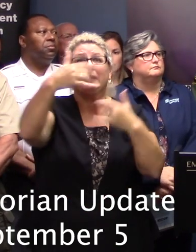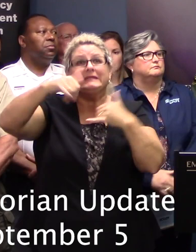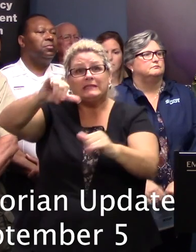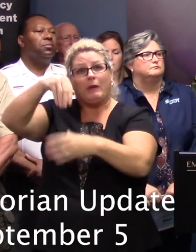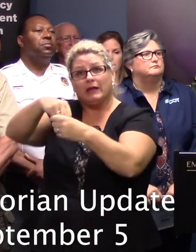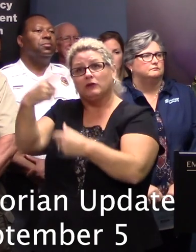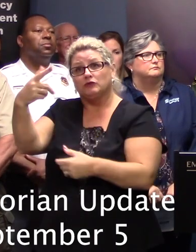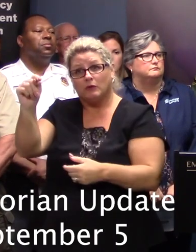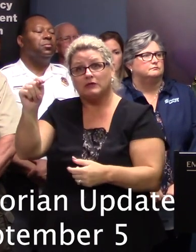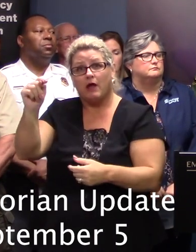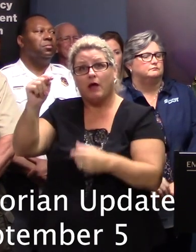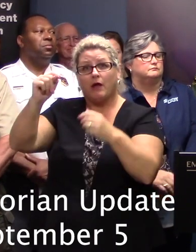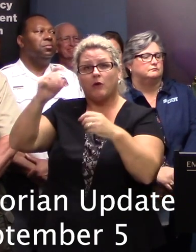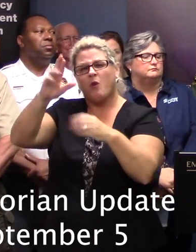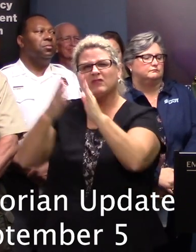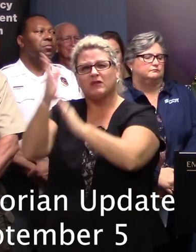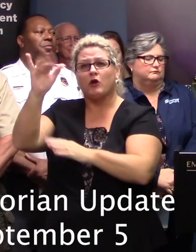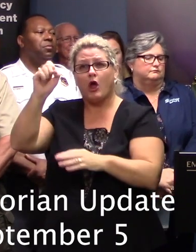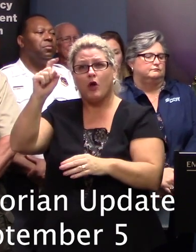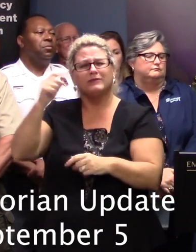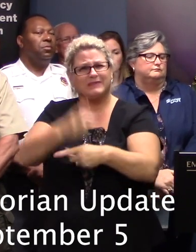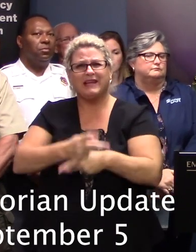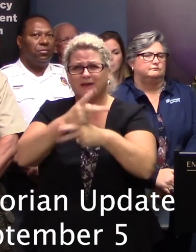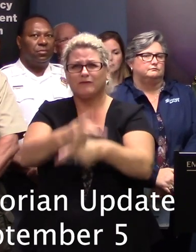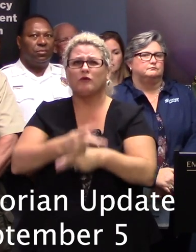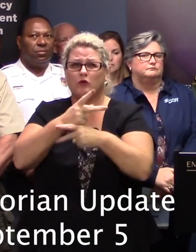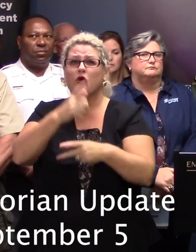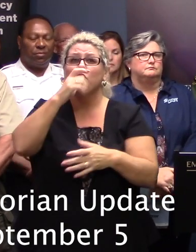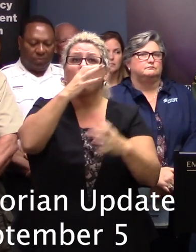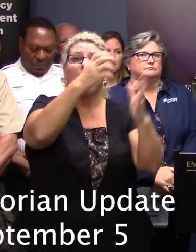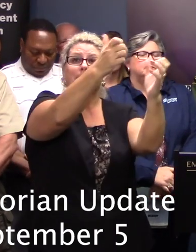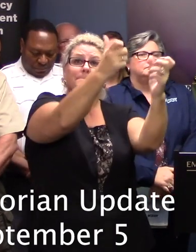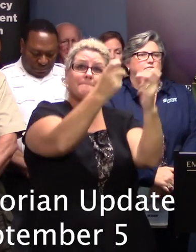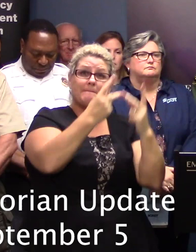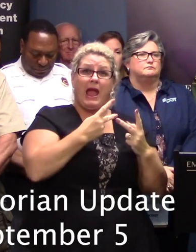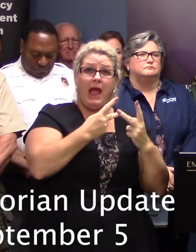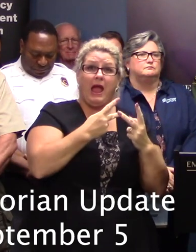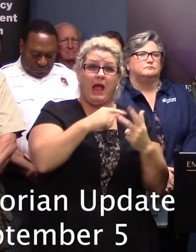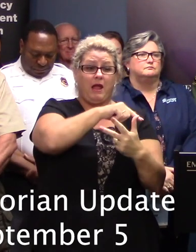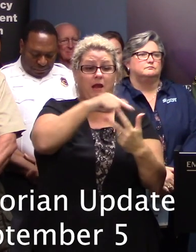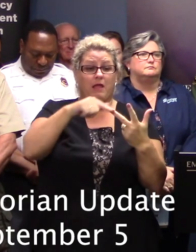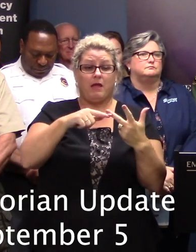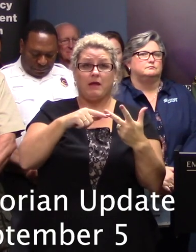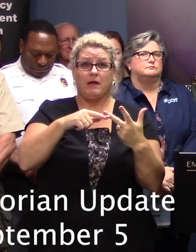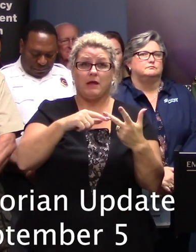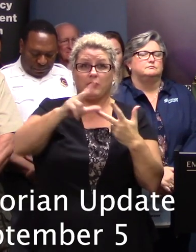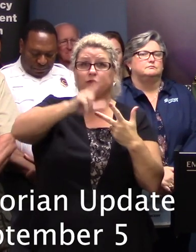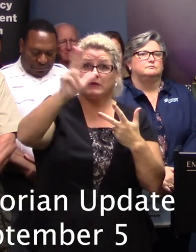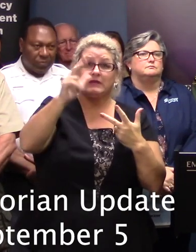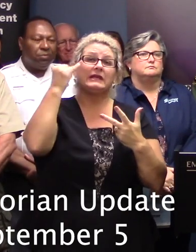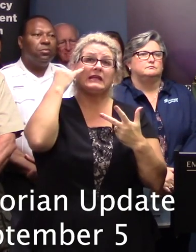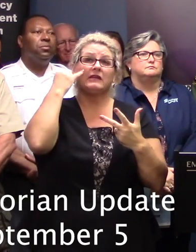there be careful but those that will be coming back in starting at 3 o'clock if the local authorities allow them to come back